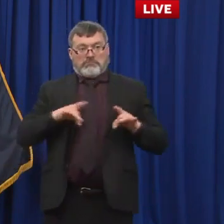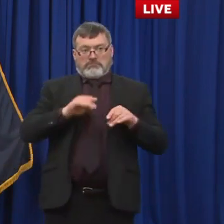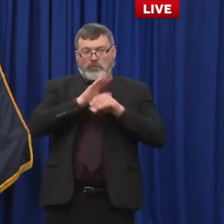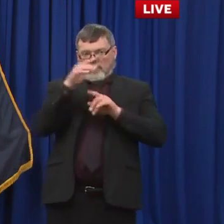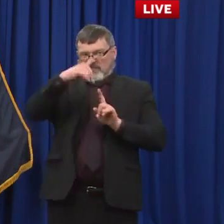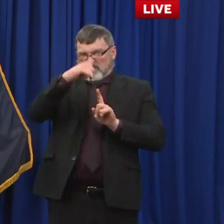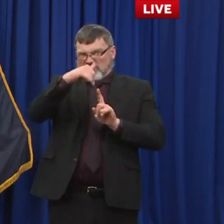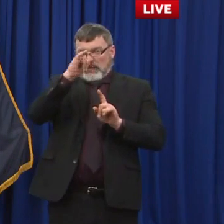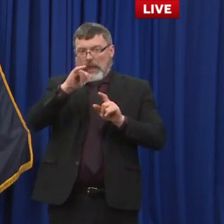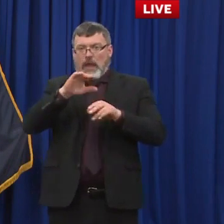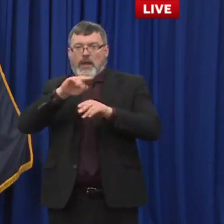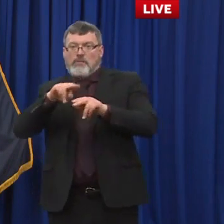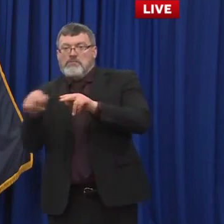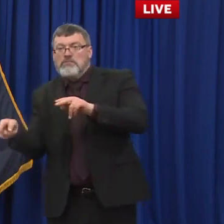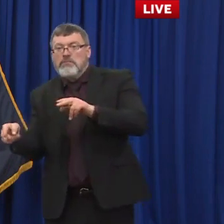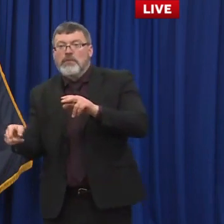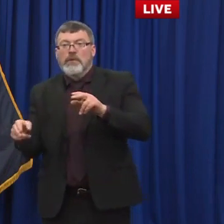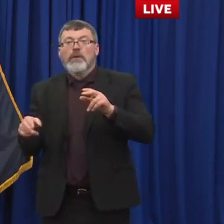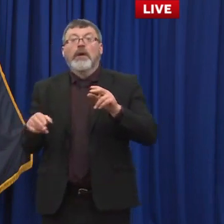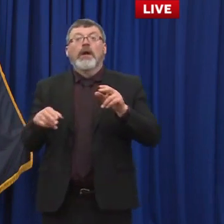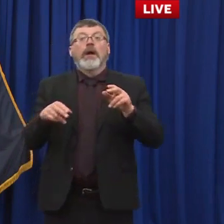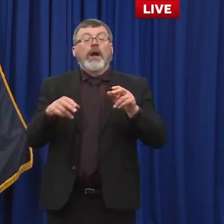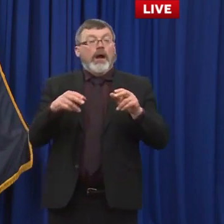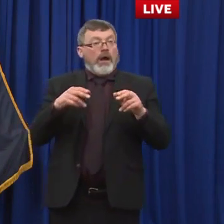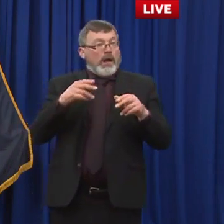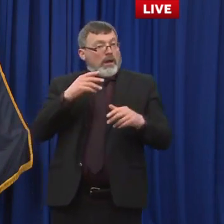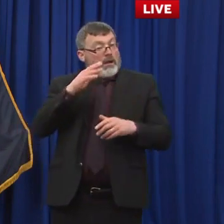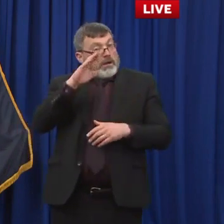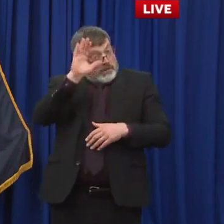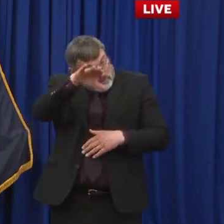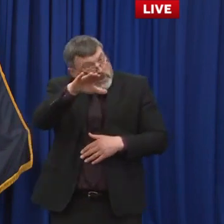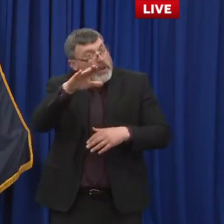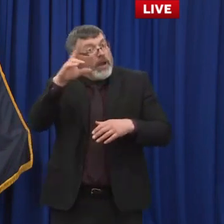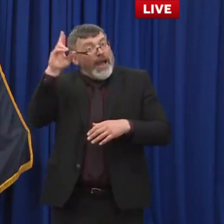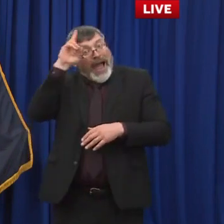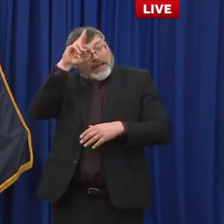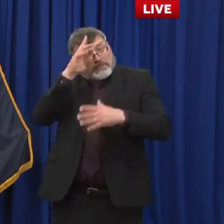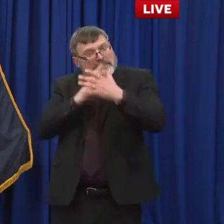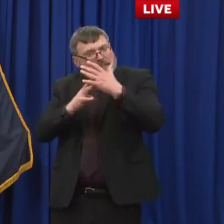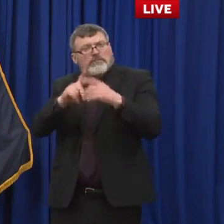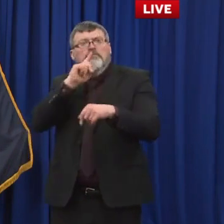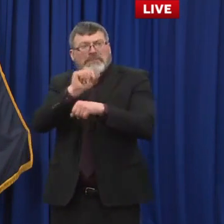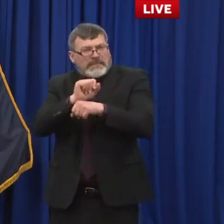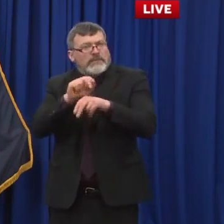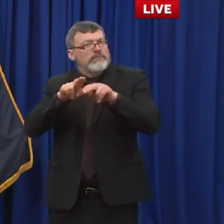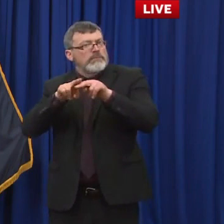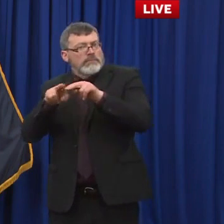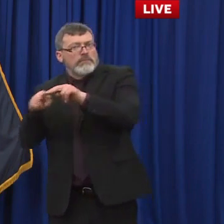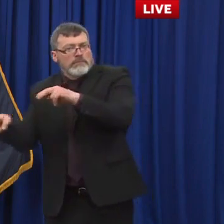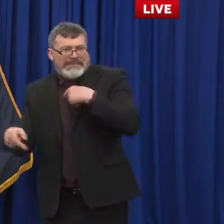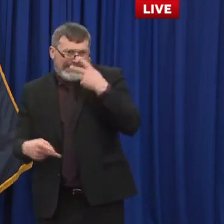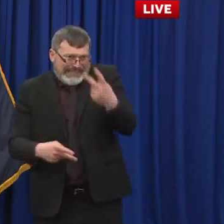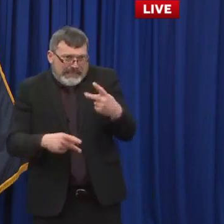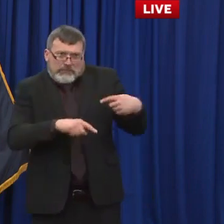the hospitalizations may be starting to go down, that we can continue to drive those numbers down further, drive community spread down further